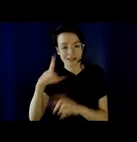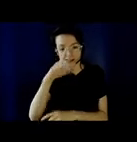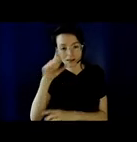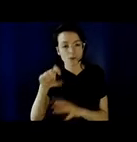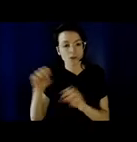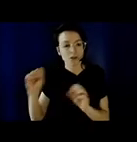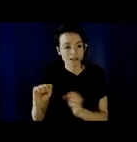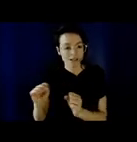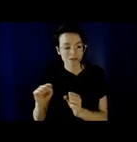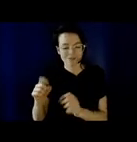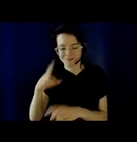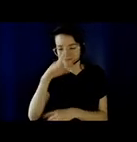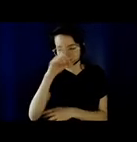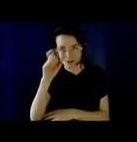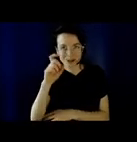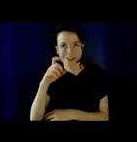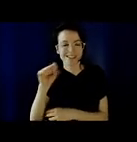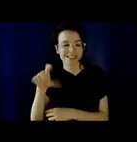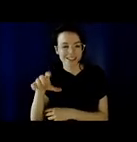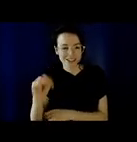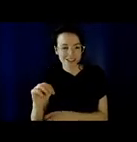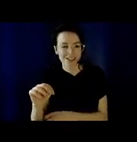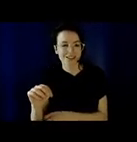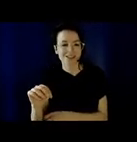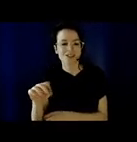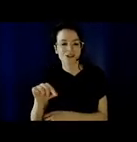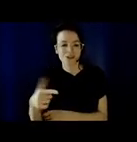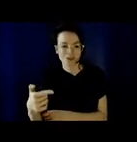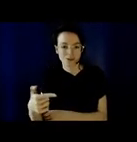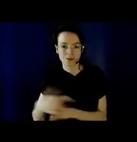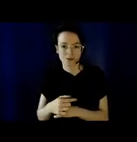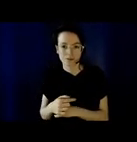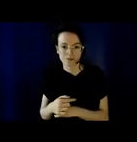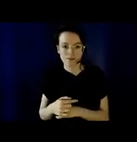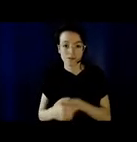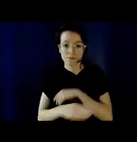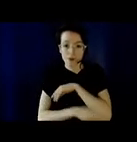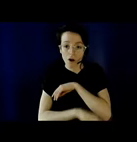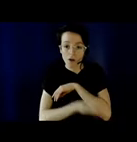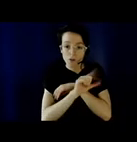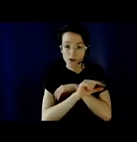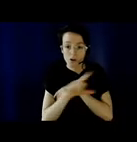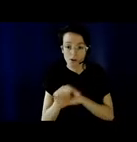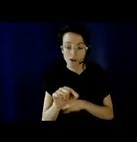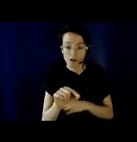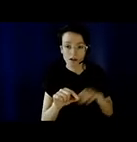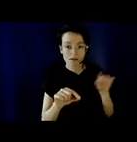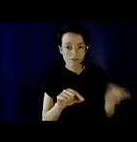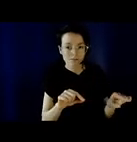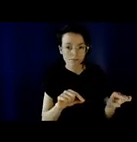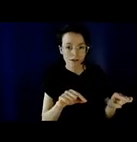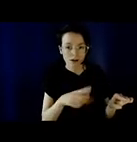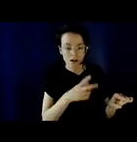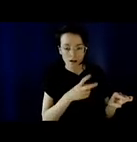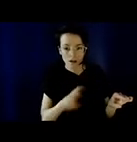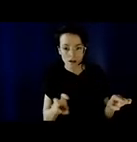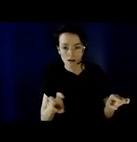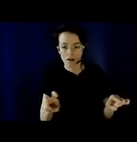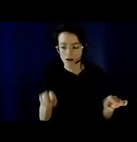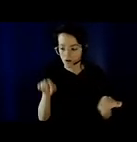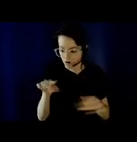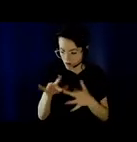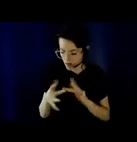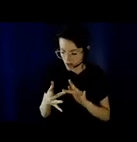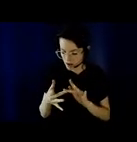I was supposed to teach a course in the fall of 2020, so this time, I had to newly develop a method to teach online feasible